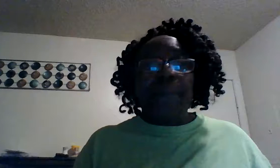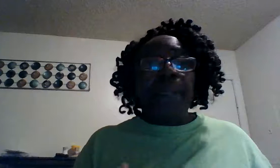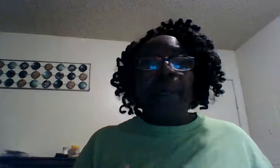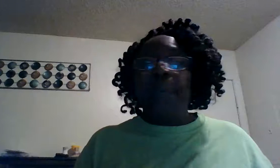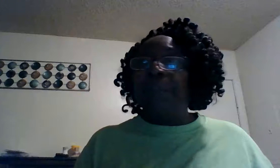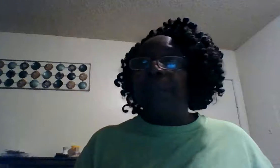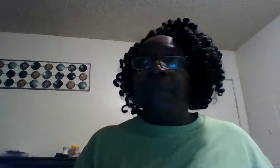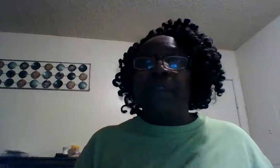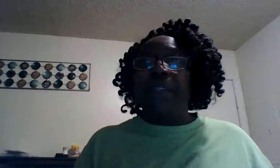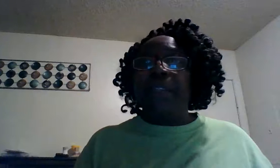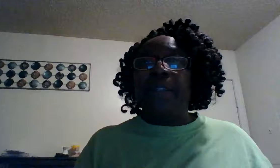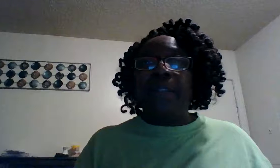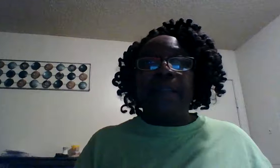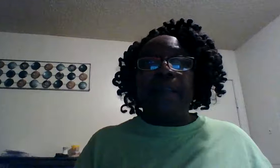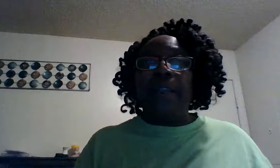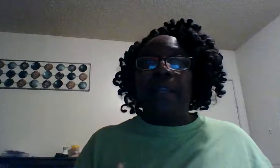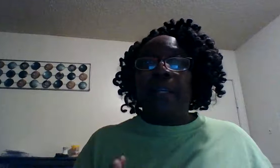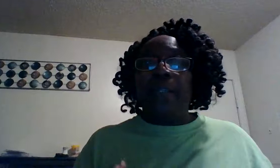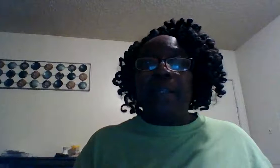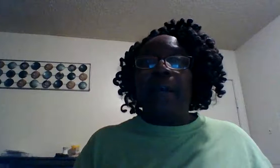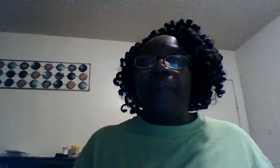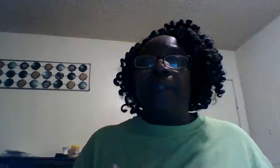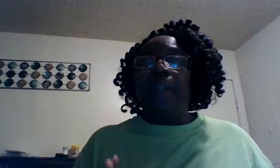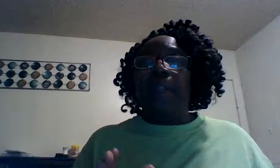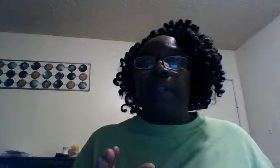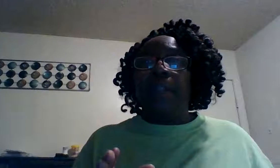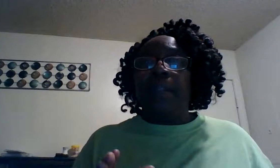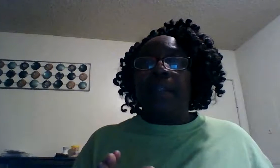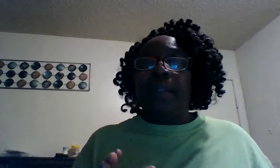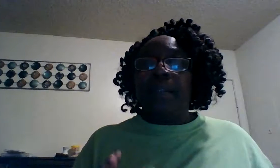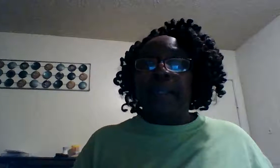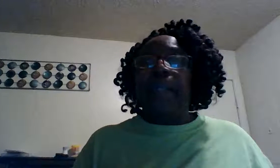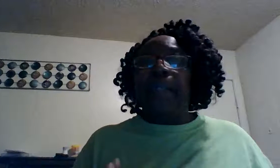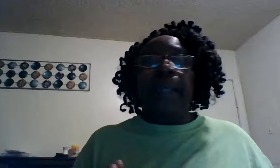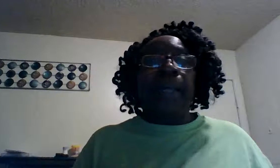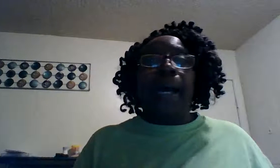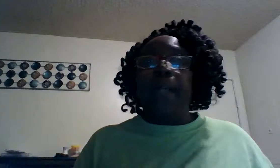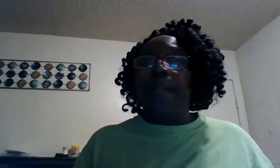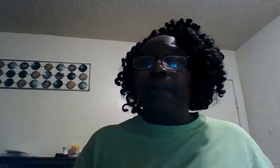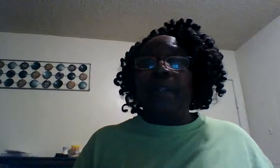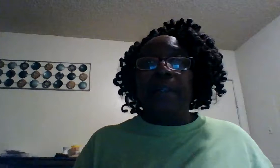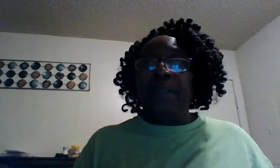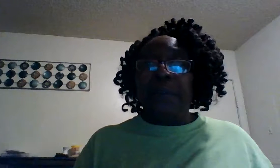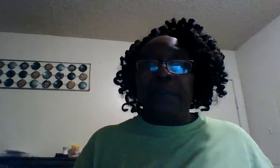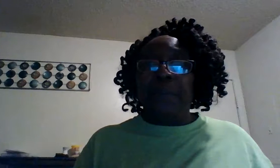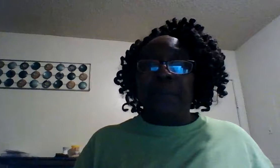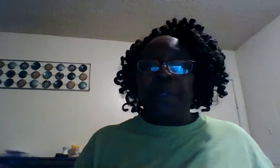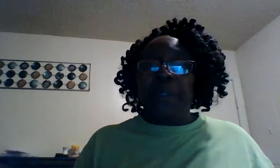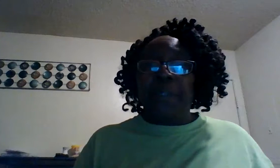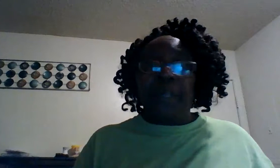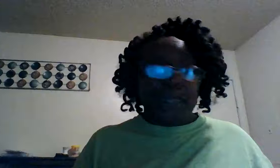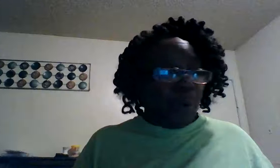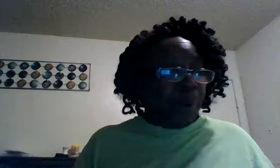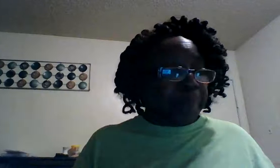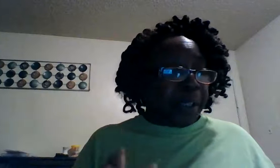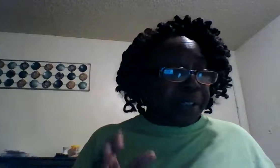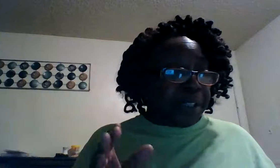don't care what you're facing never never think that god don't love you it go up there to